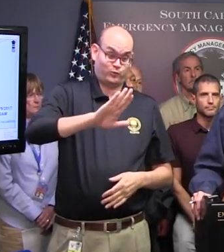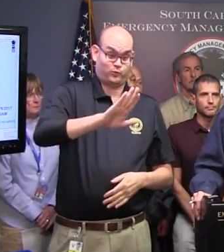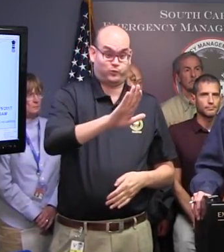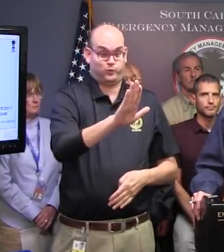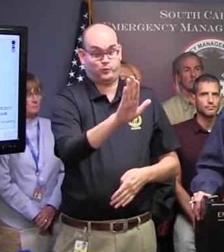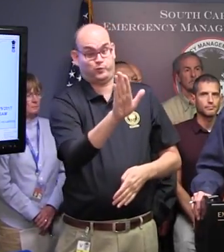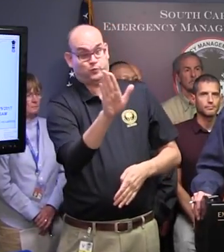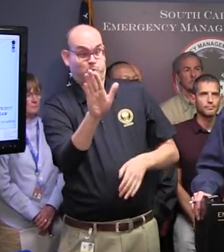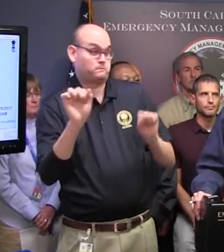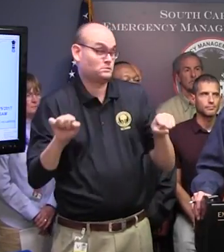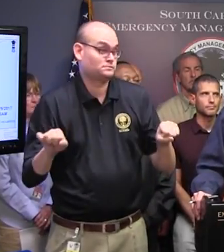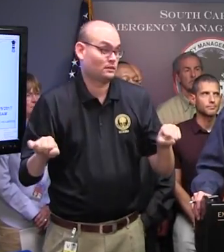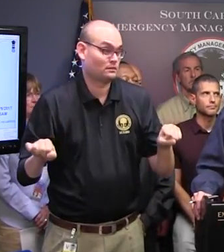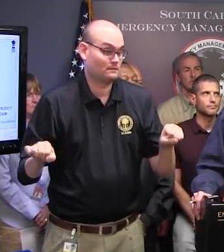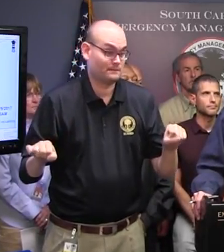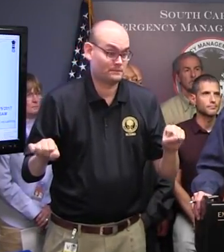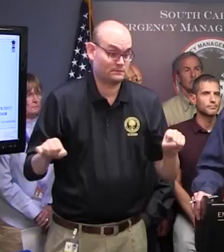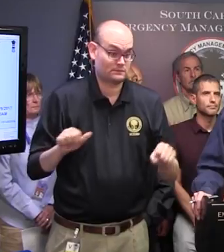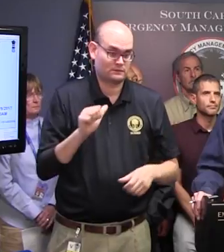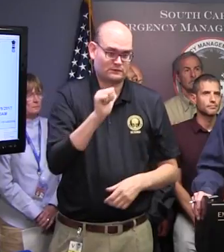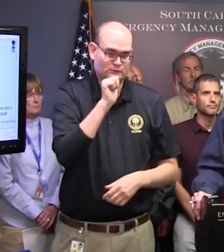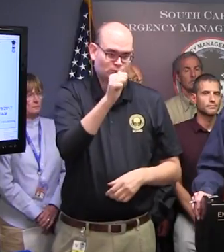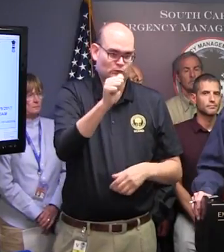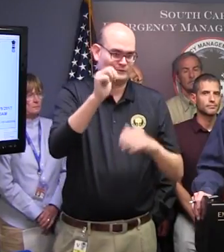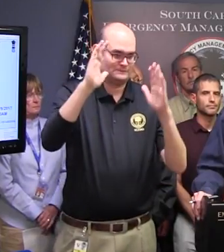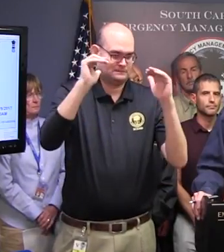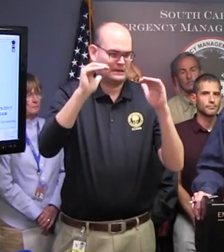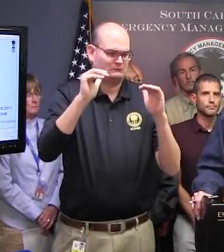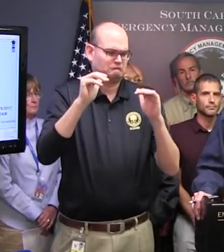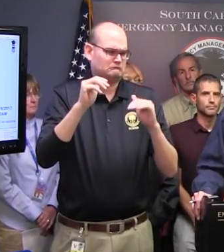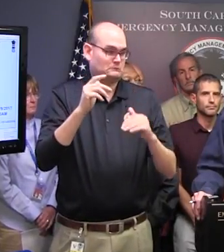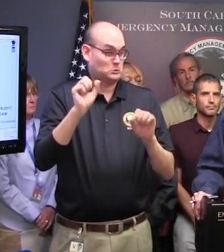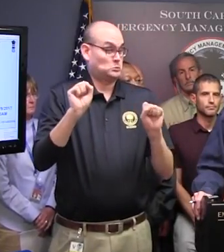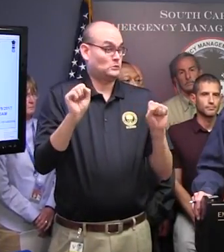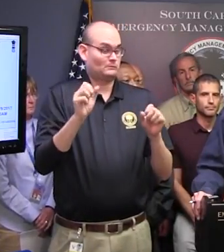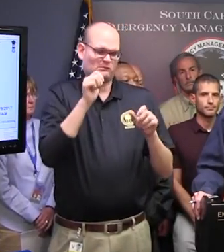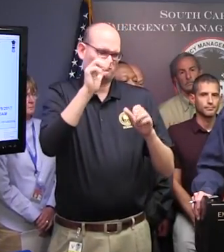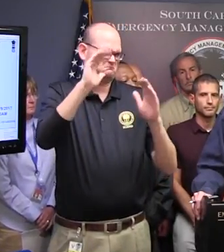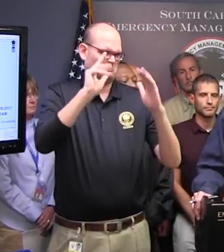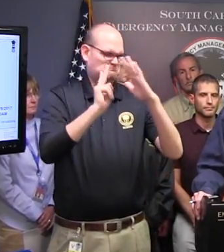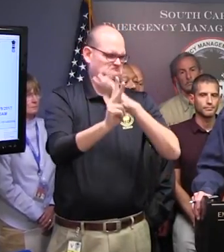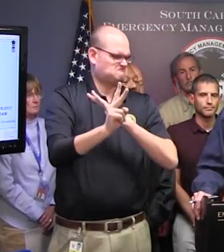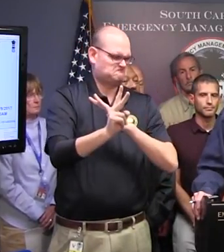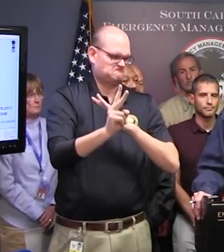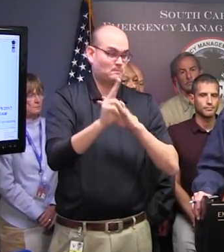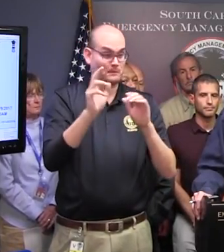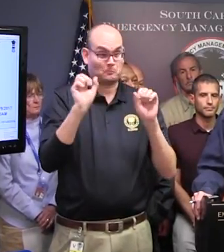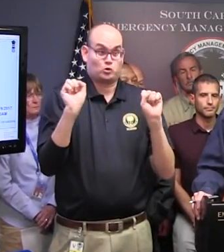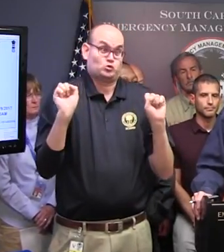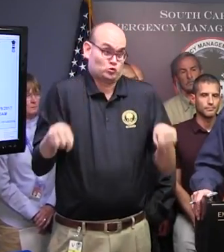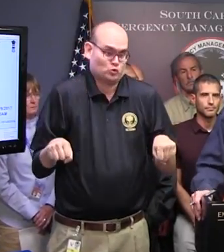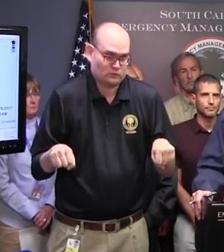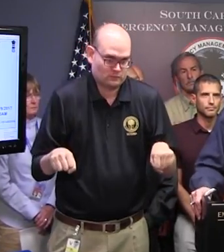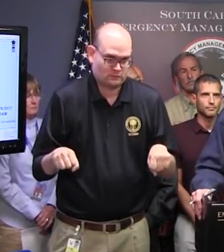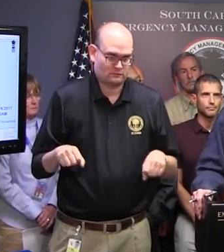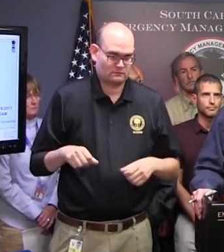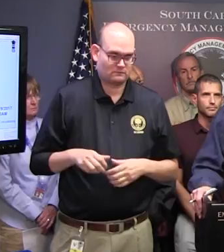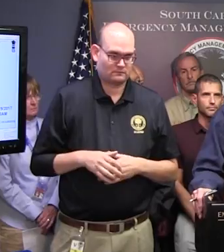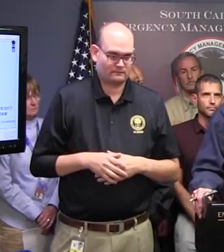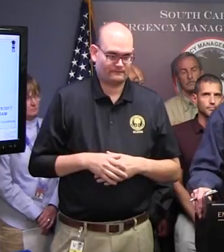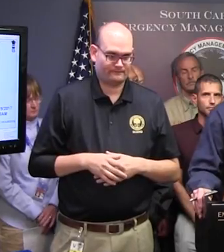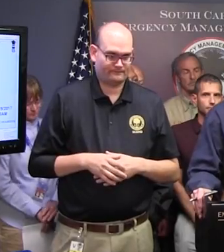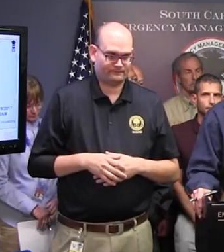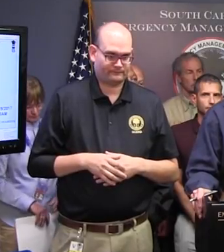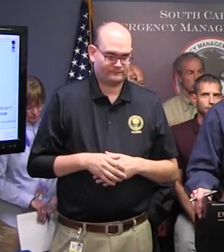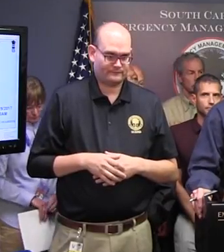and we're going have some high winds, particularly on the coast in the three counties that we mentioned earlier, that